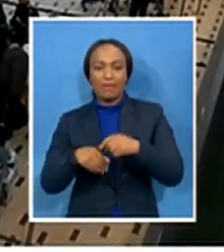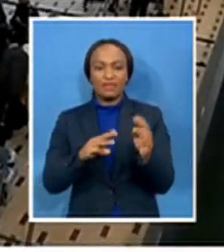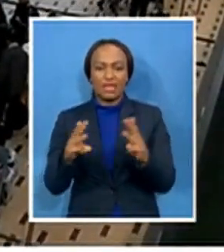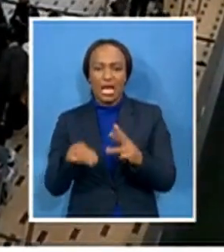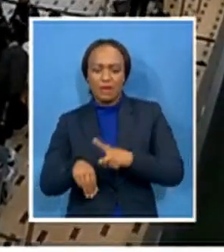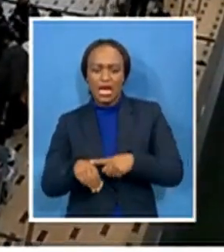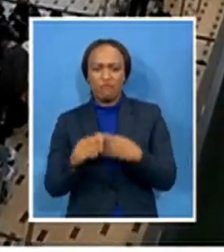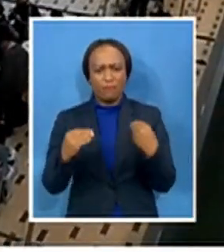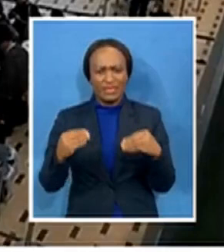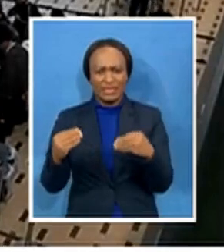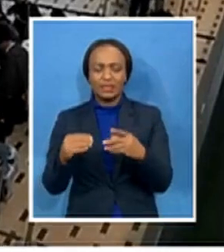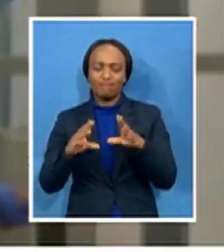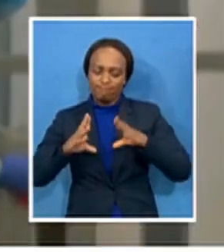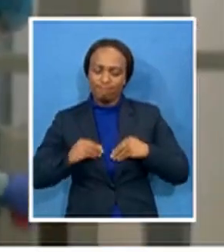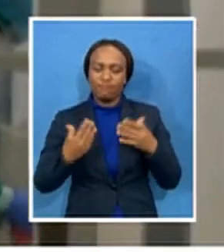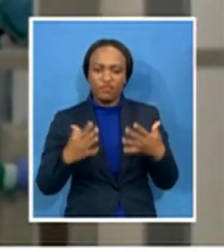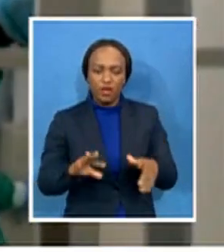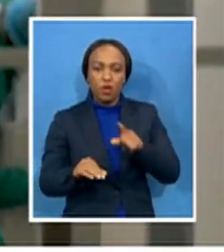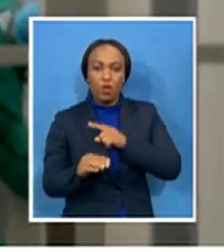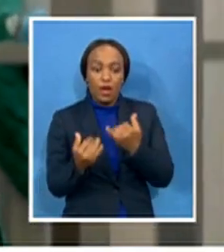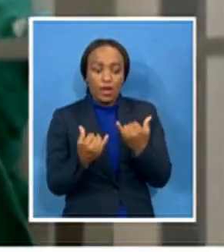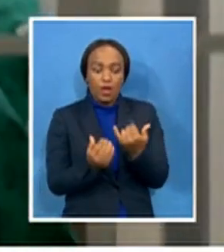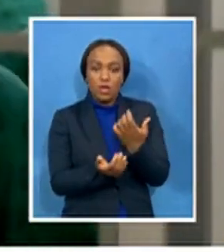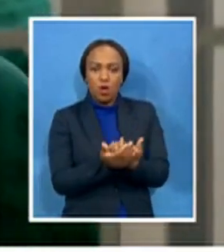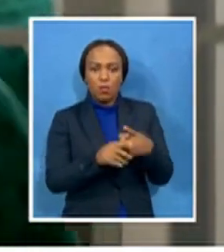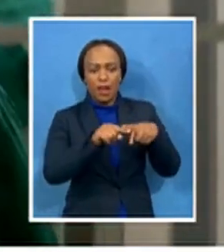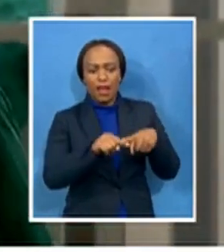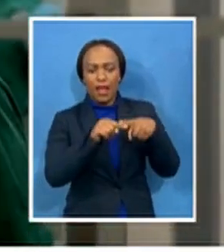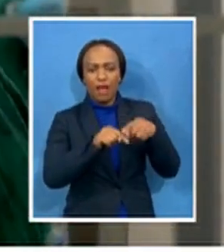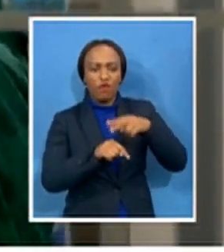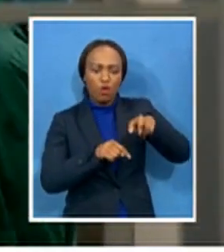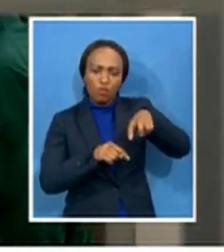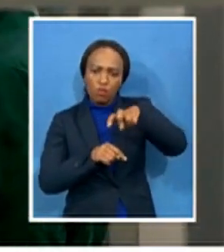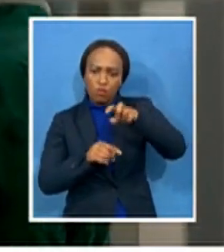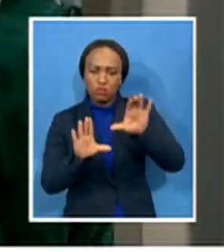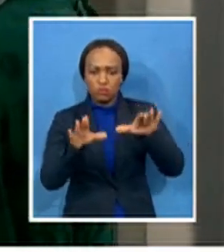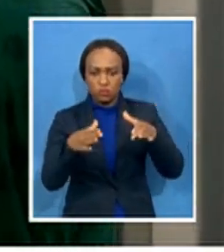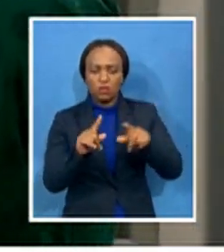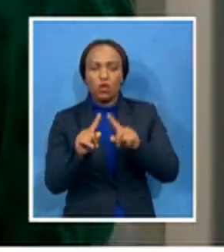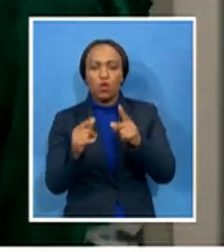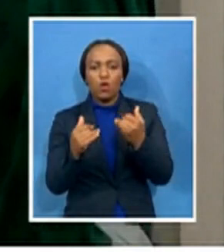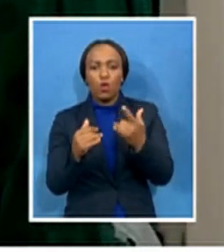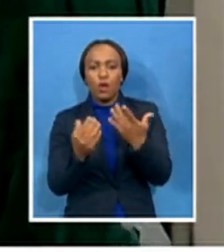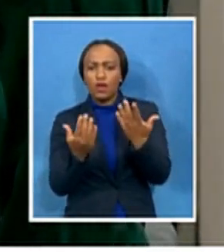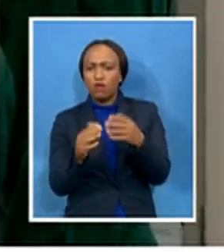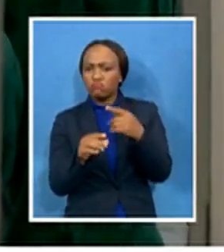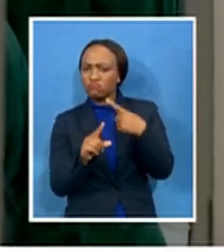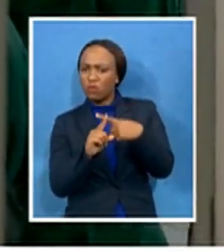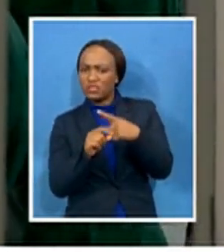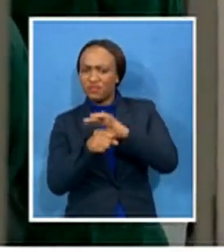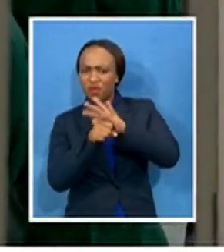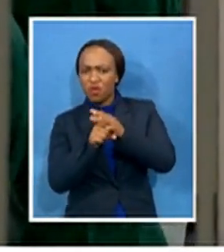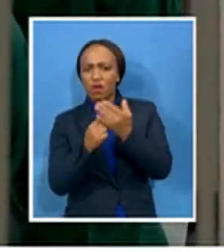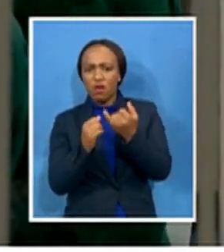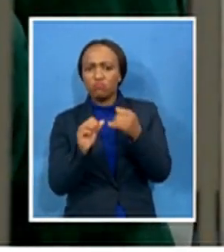provincial economy's reliance on the tourism industry. With a consistent decline in the number of infections, hospital admissions and